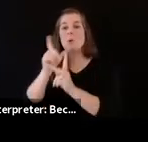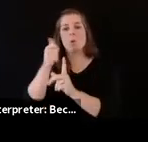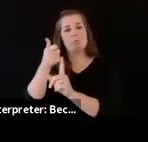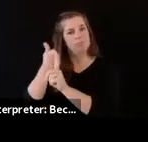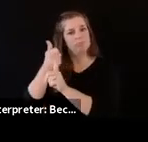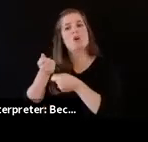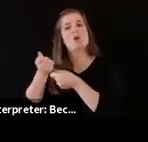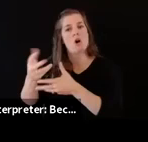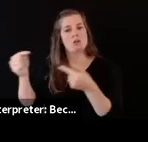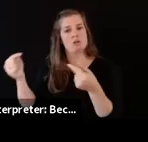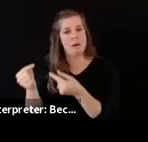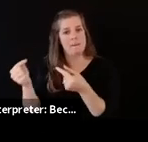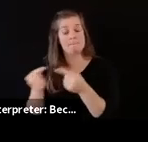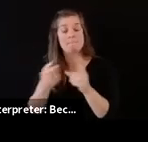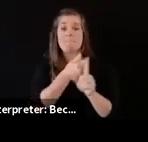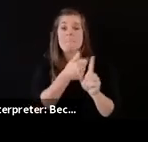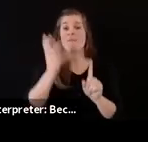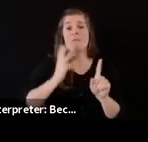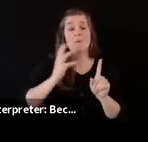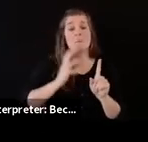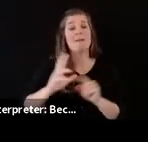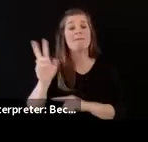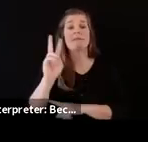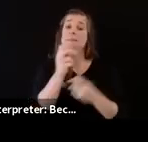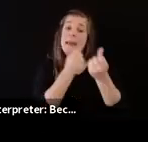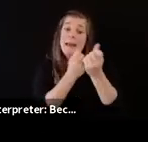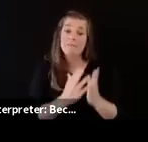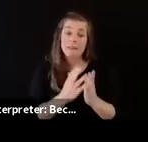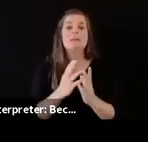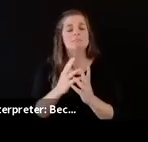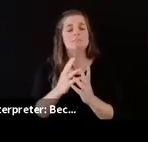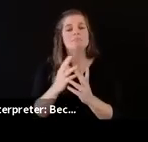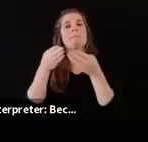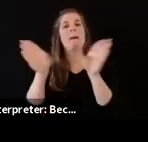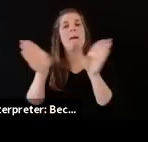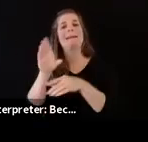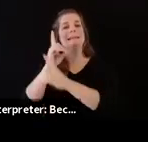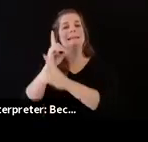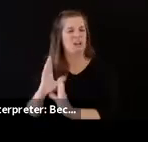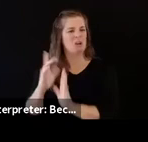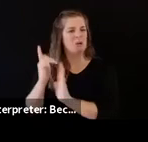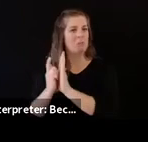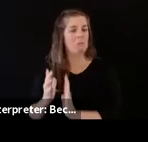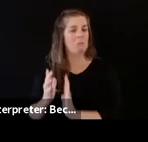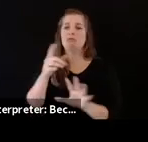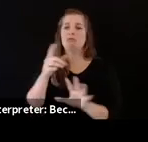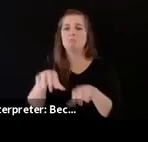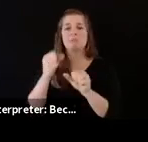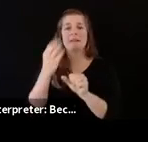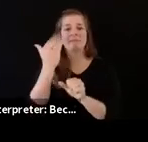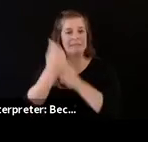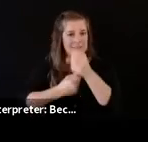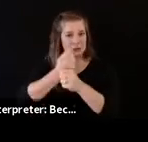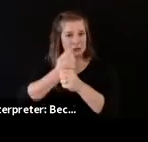A former victim advocate and public defender, Sujata spent the past 15 years practicing and co